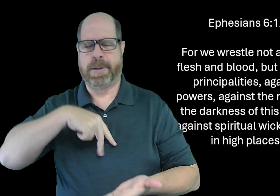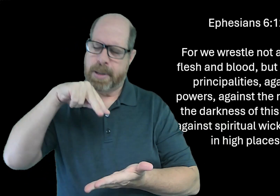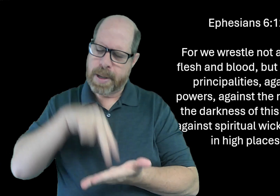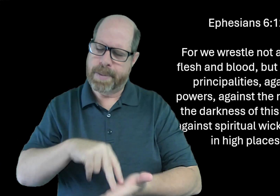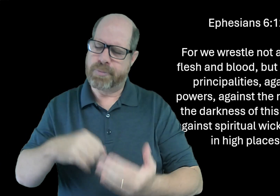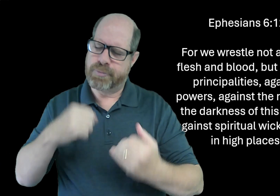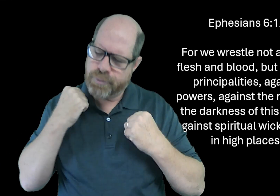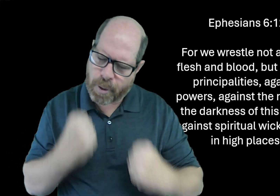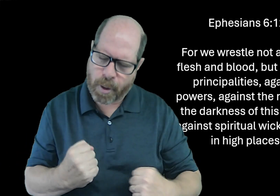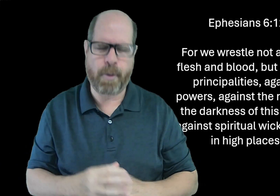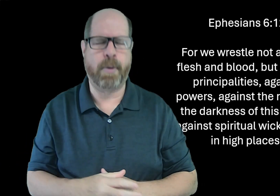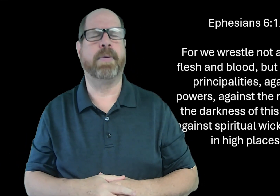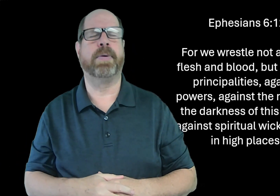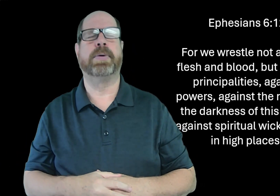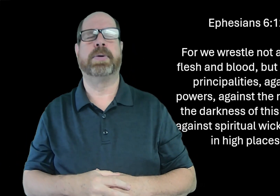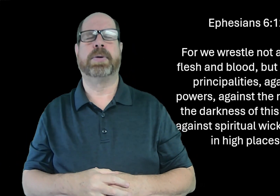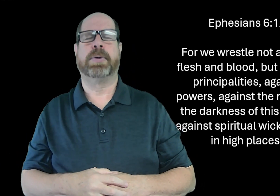we ask you, Lord, to help us to stand strong.